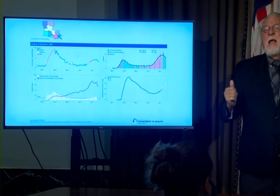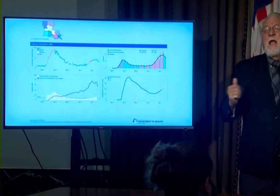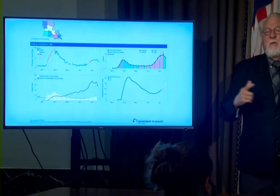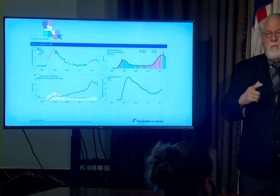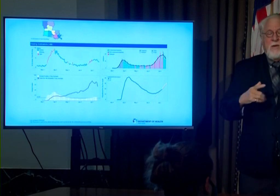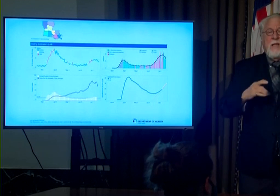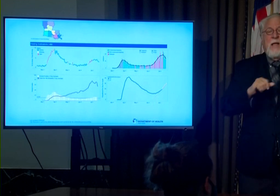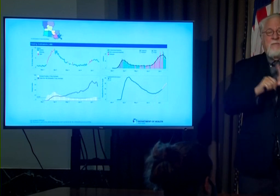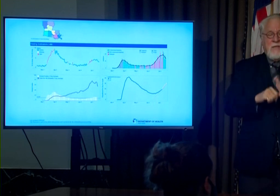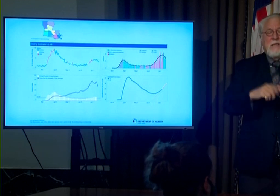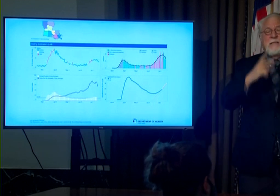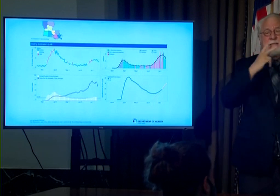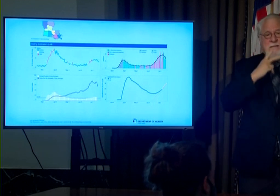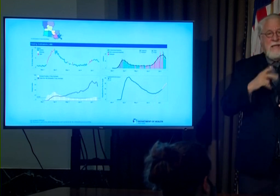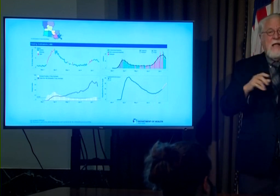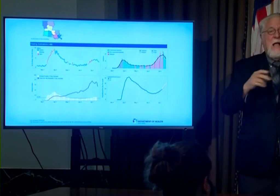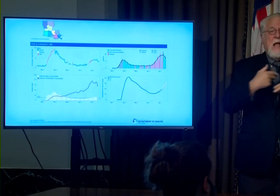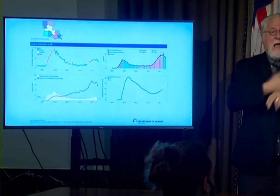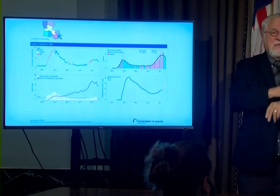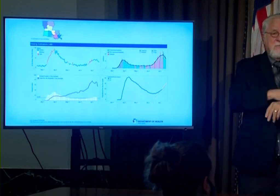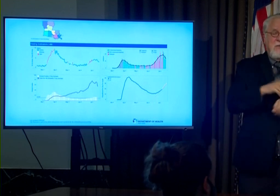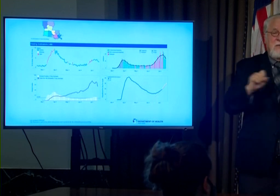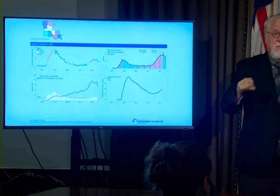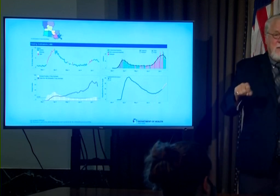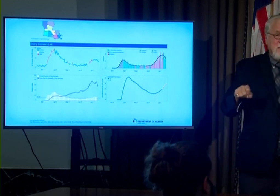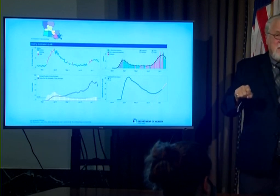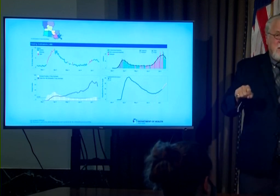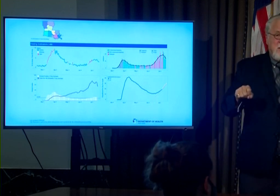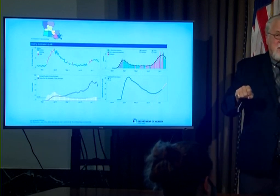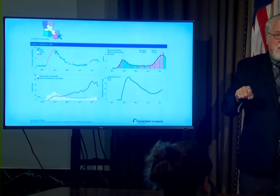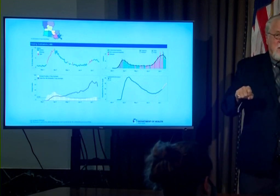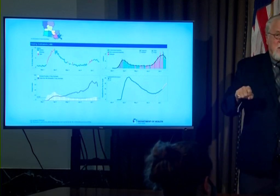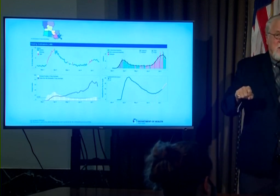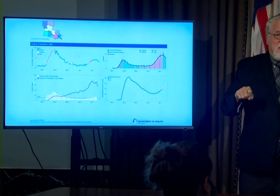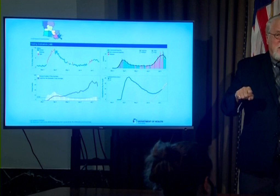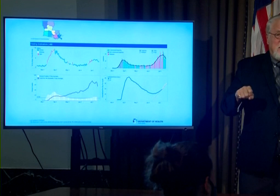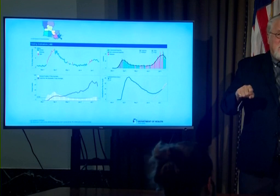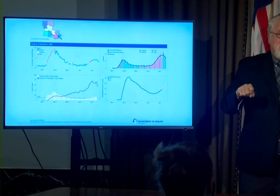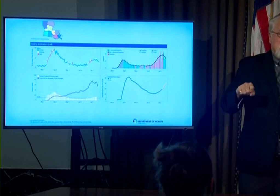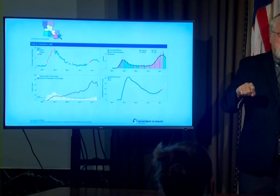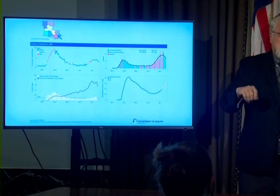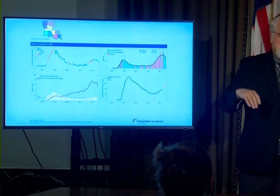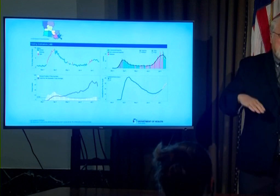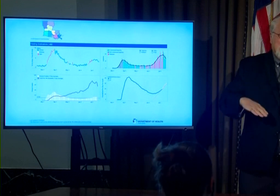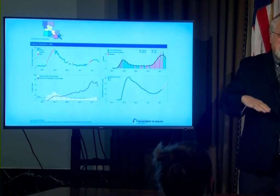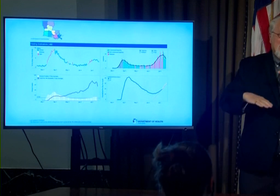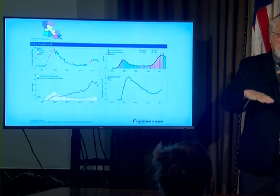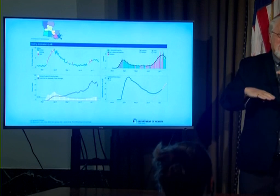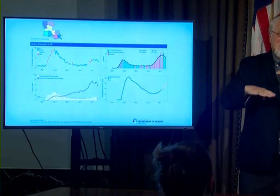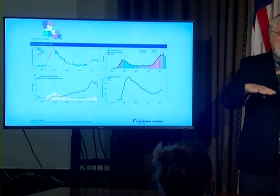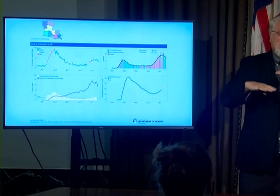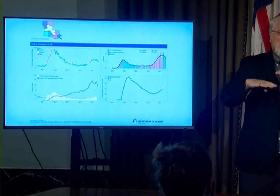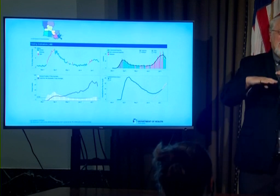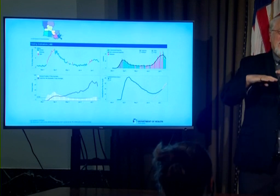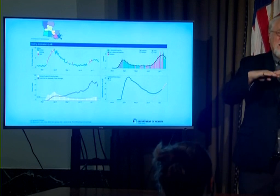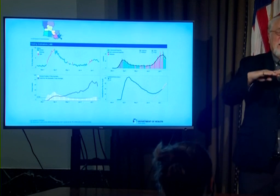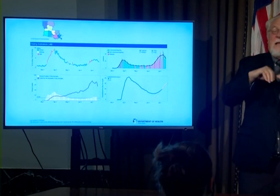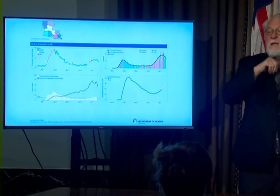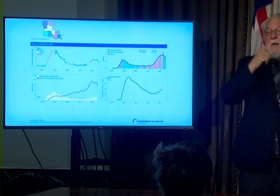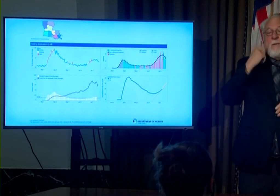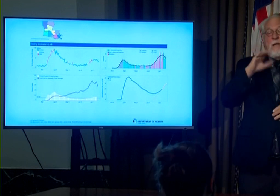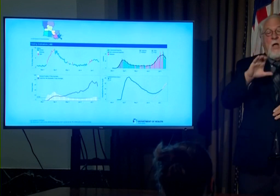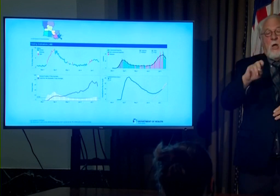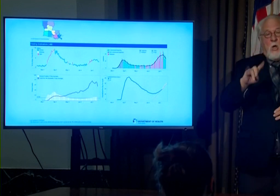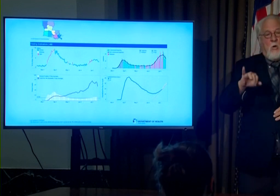concern that they're seeing hospital capacities becoming more and more strained not just because of COVID